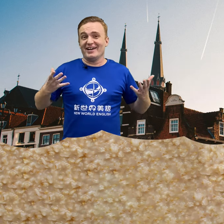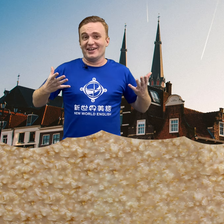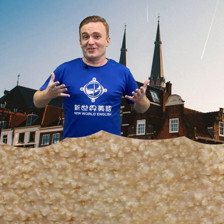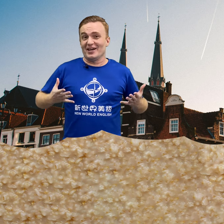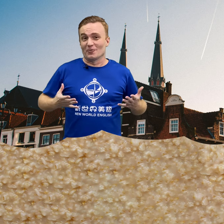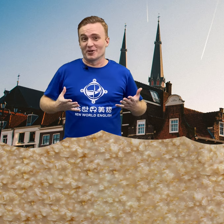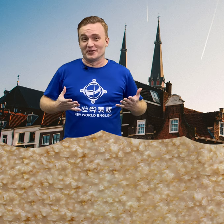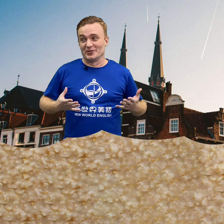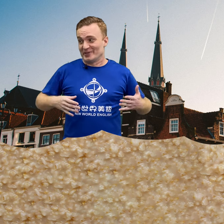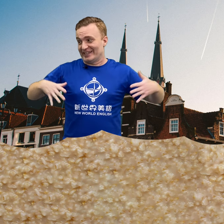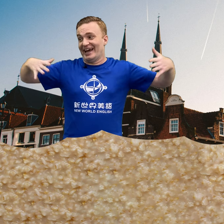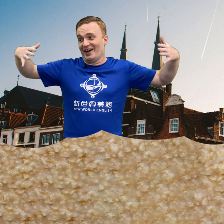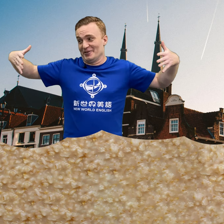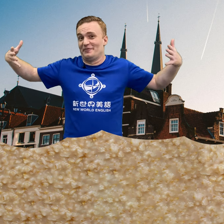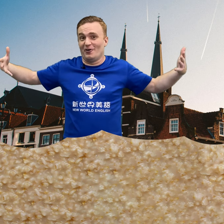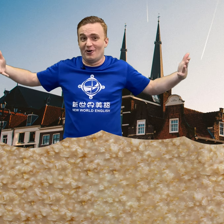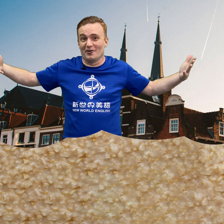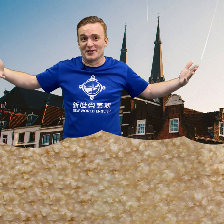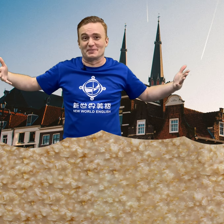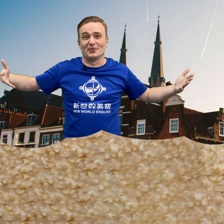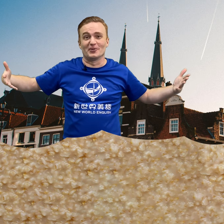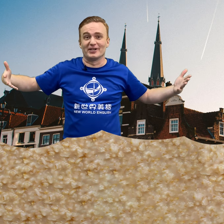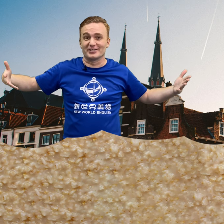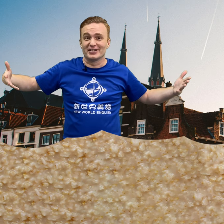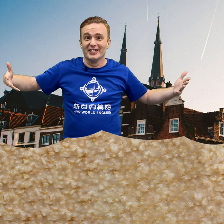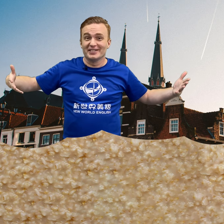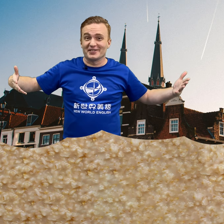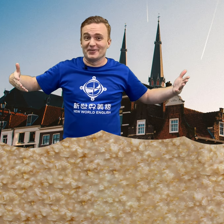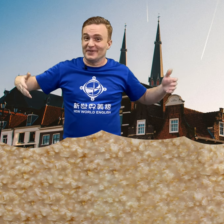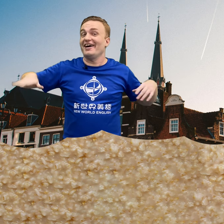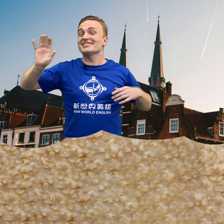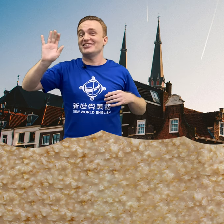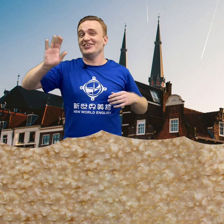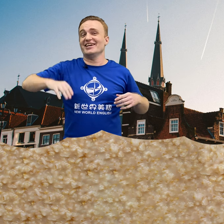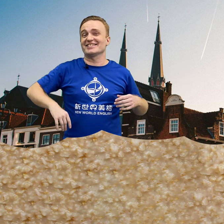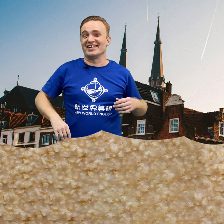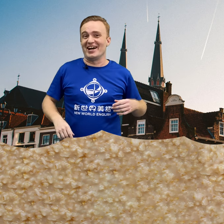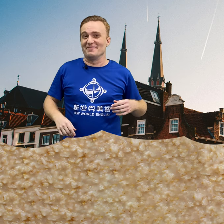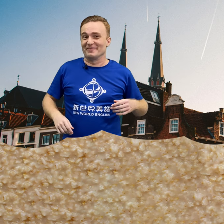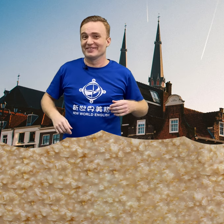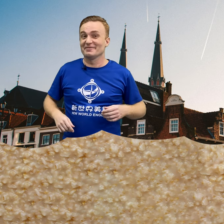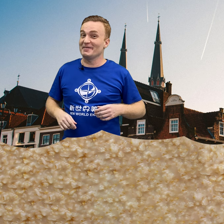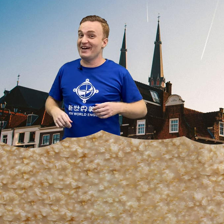have a lot of work to do to get out of all this porridge. So, I'll see you next time. Bye-bye.